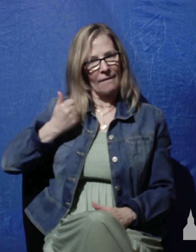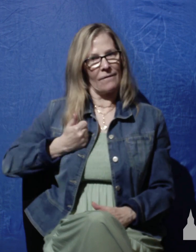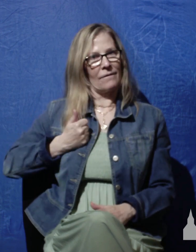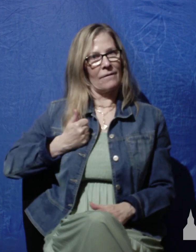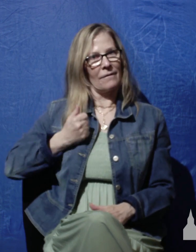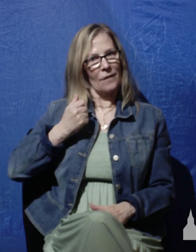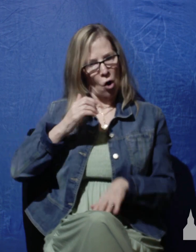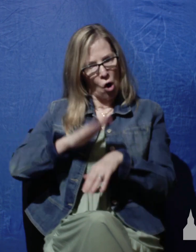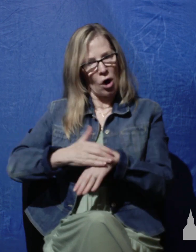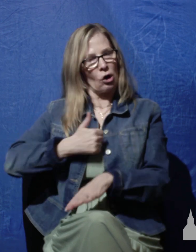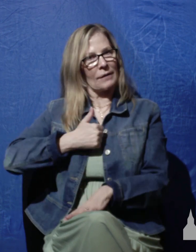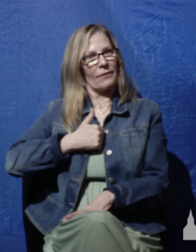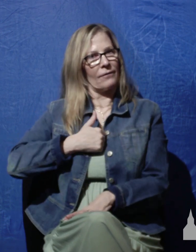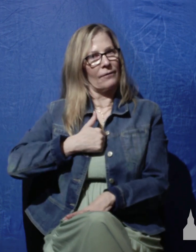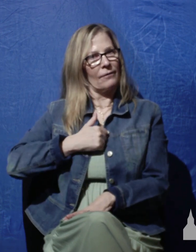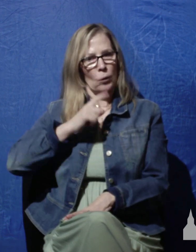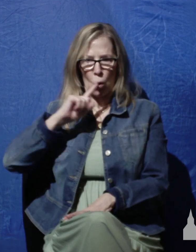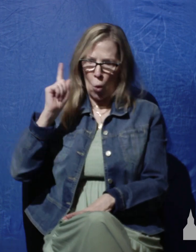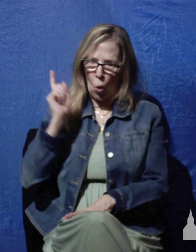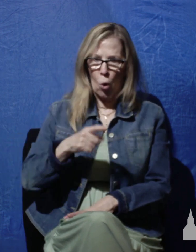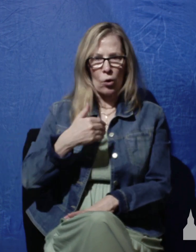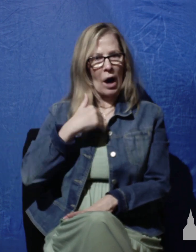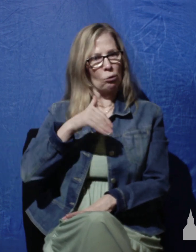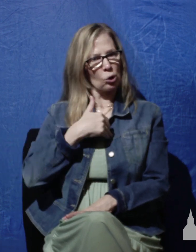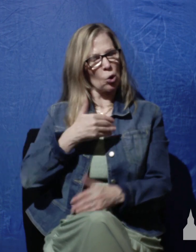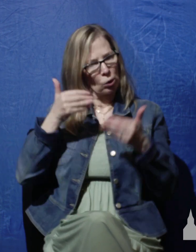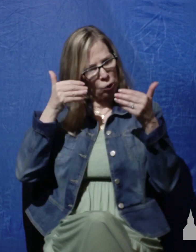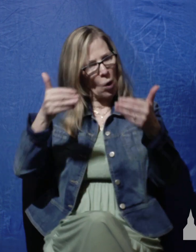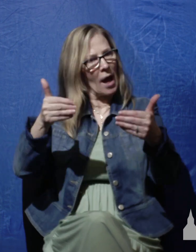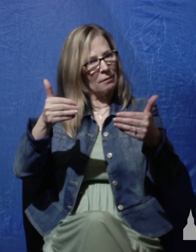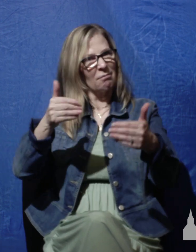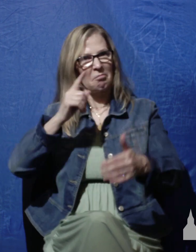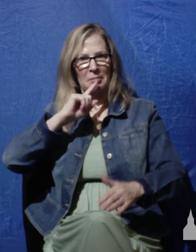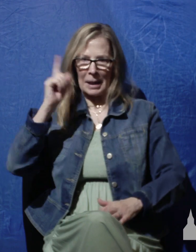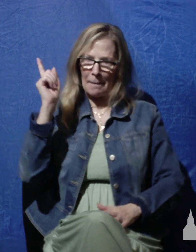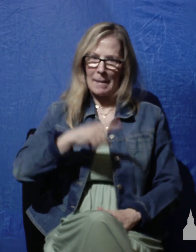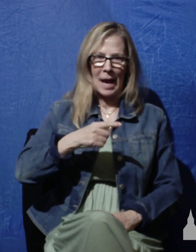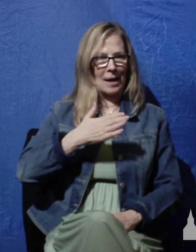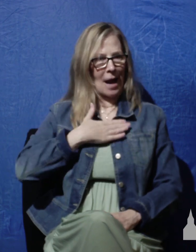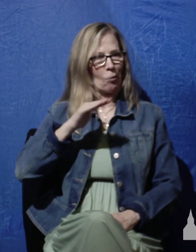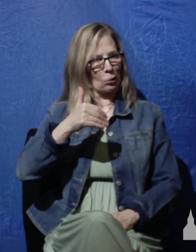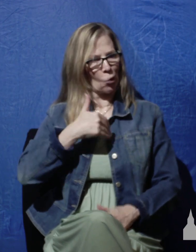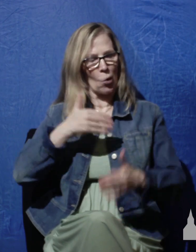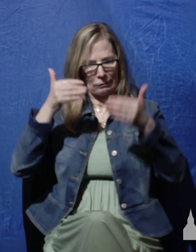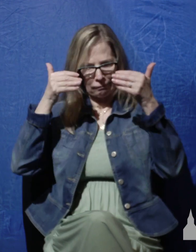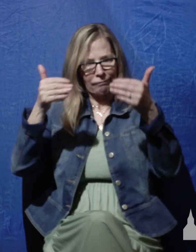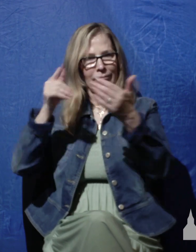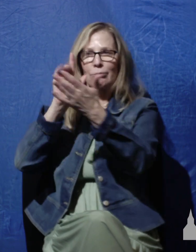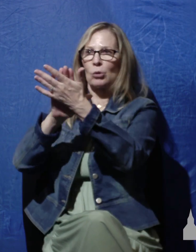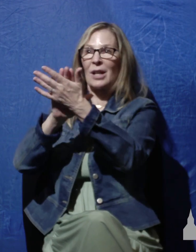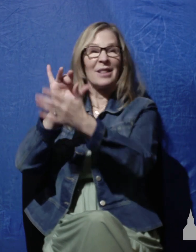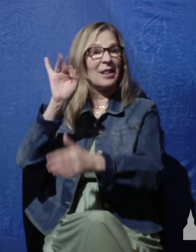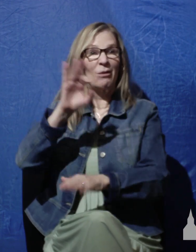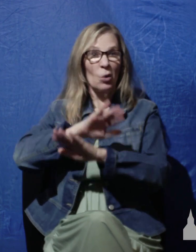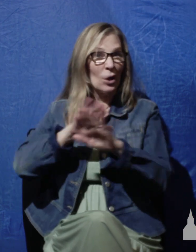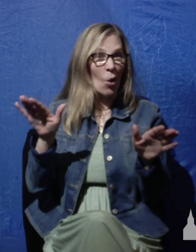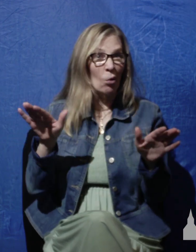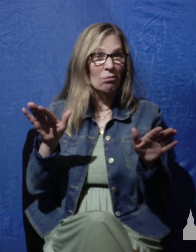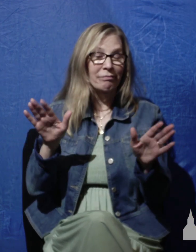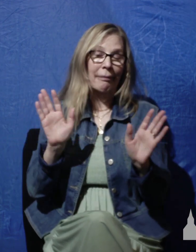and have to start ordering our souls to praise God, even commanding our souls to do it, we're just not going to do it. You see,